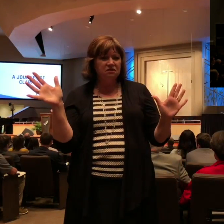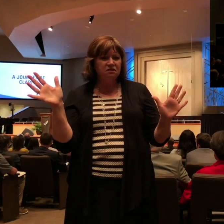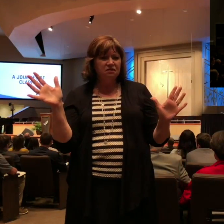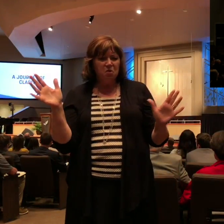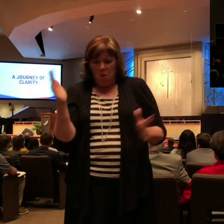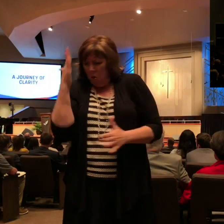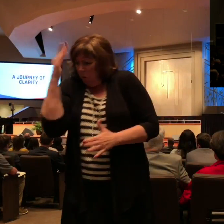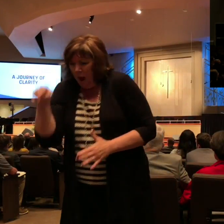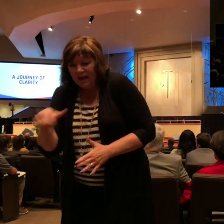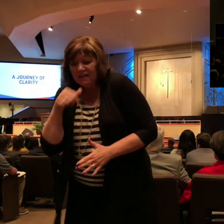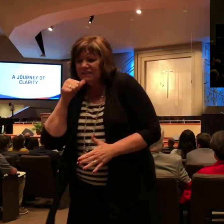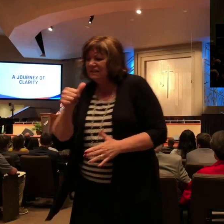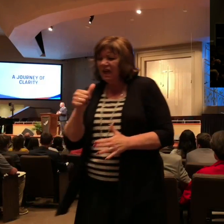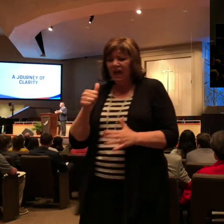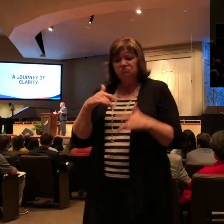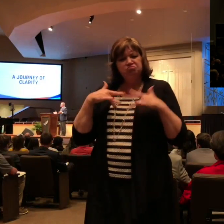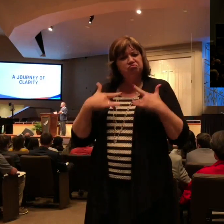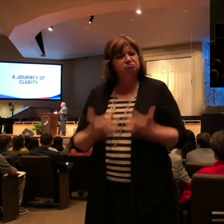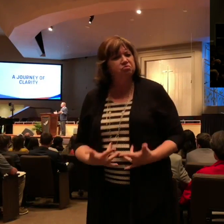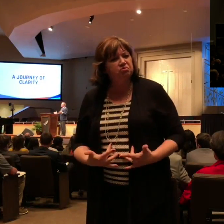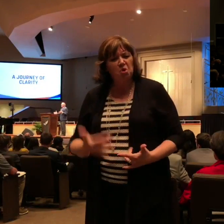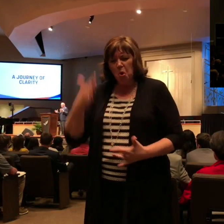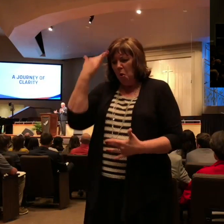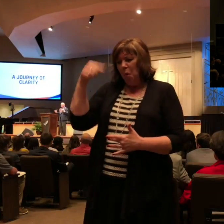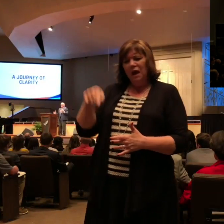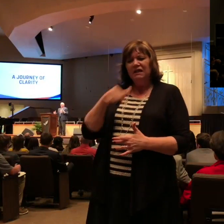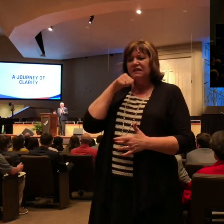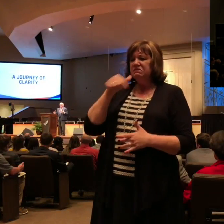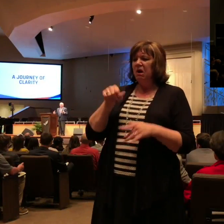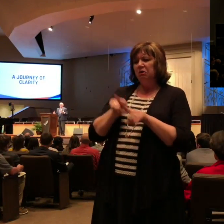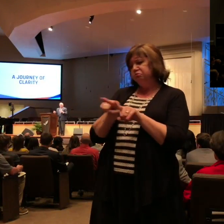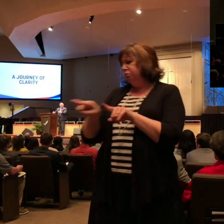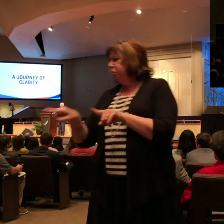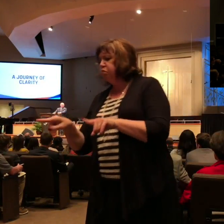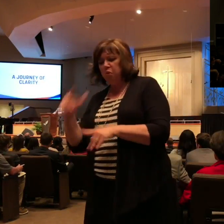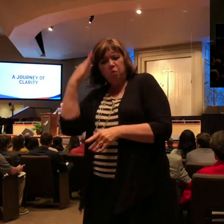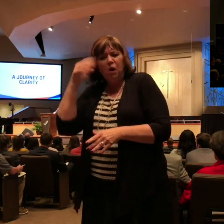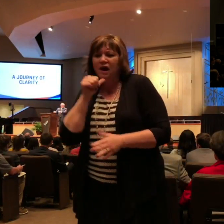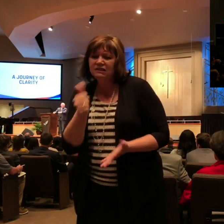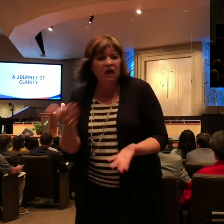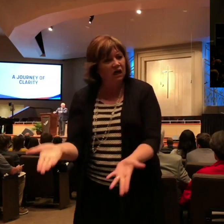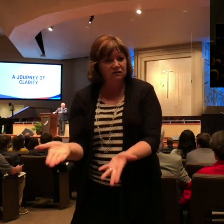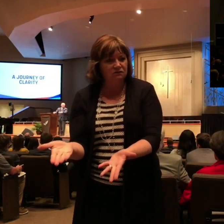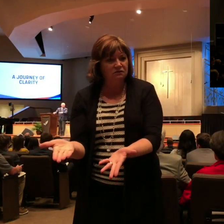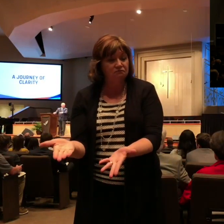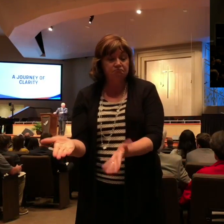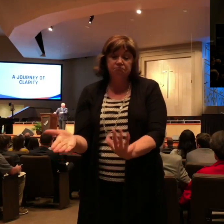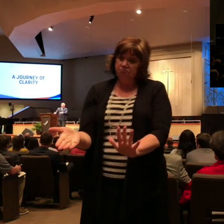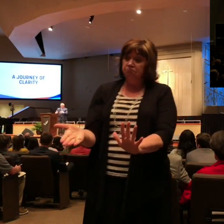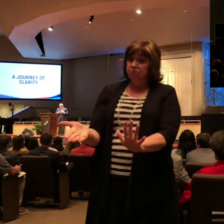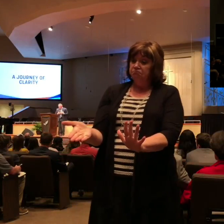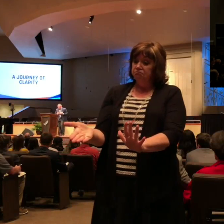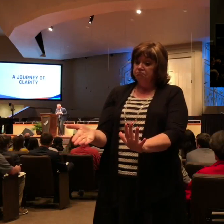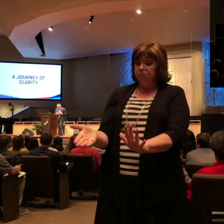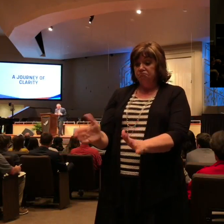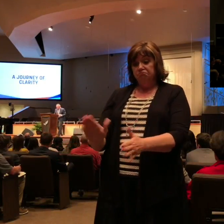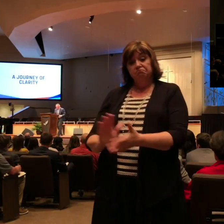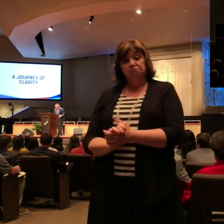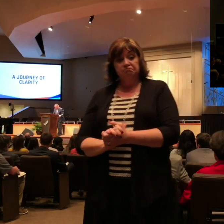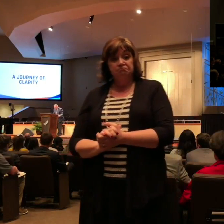kept Paul on track? And I believe tonight as we unpack this passage, it'll be clear to us exactly why Paul had it, and hopefully it'll help you and I to